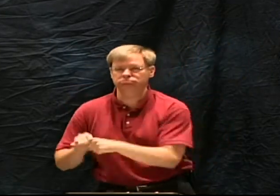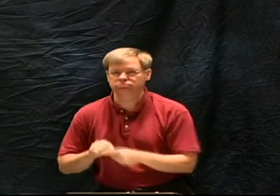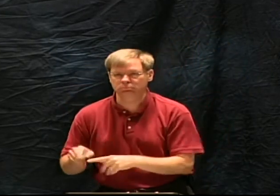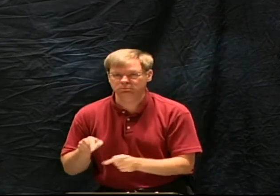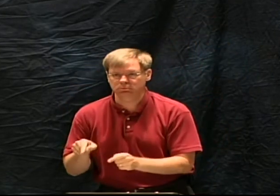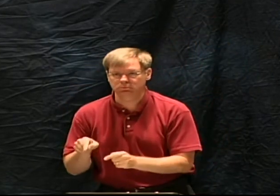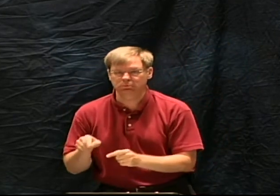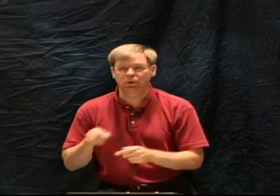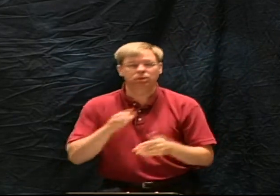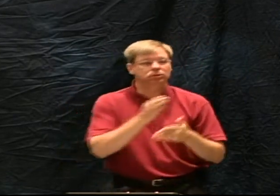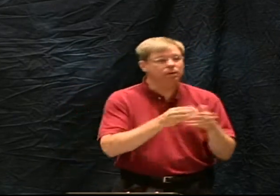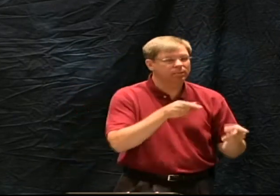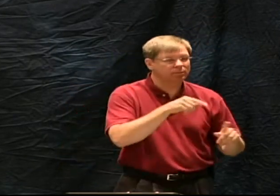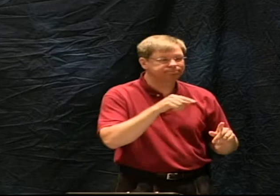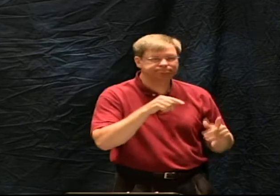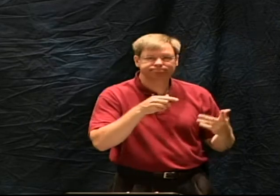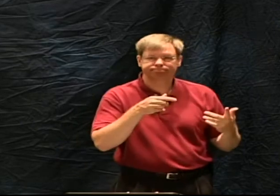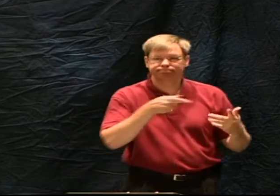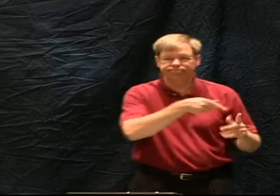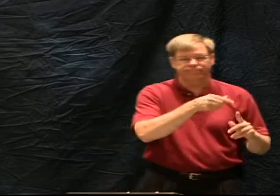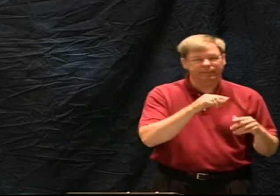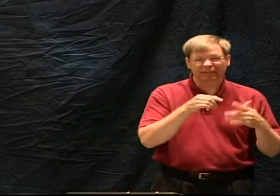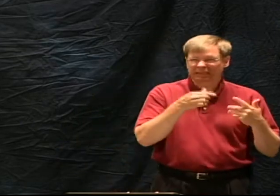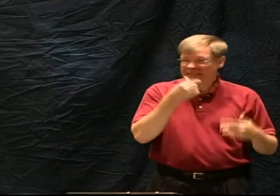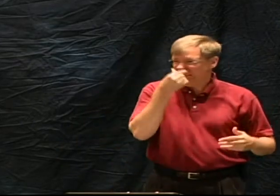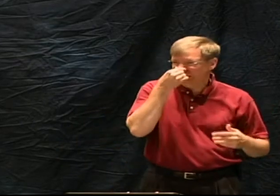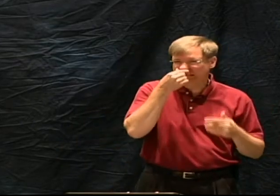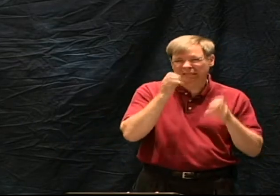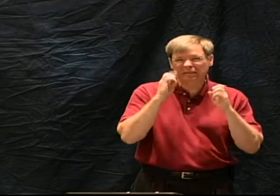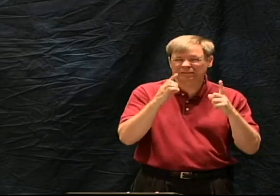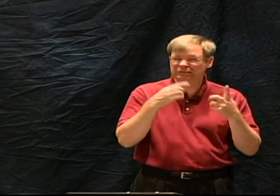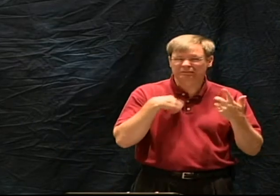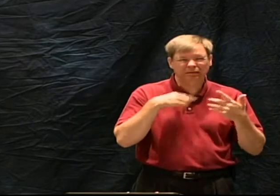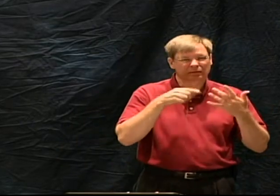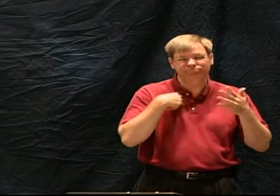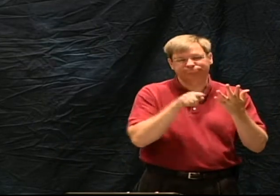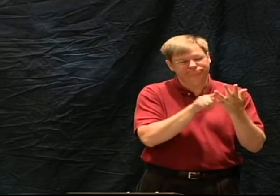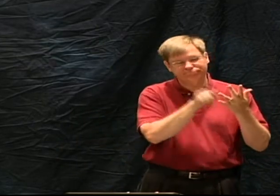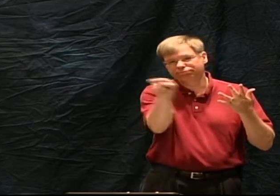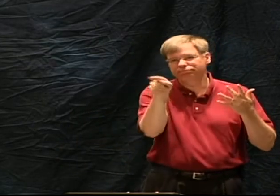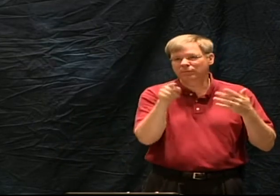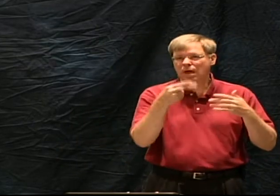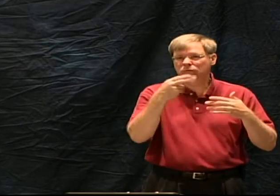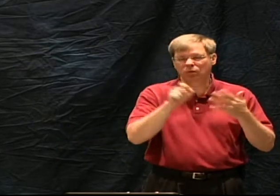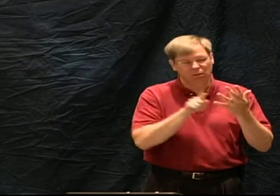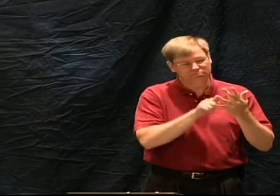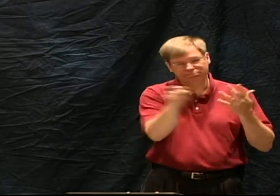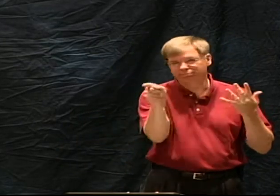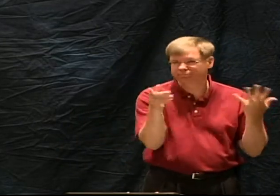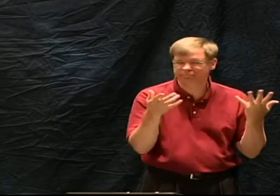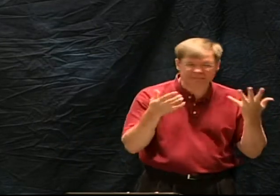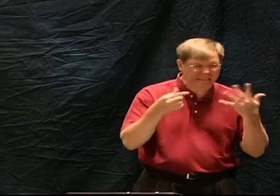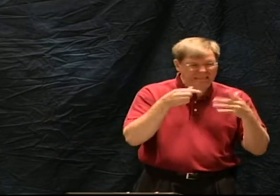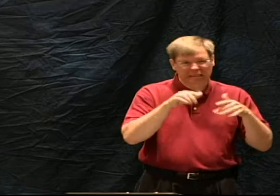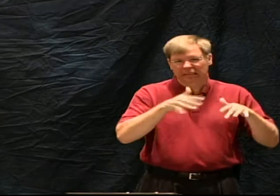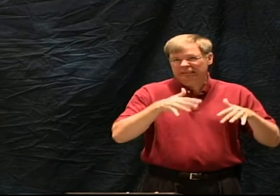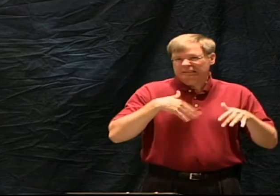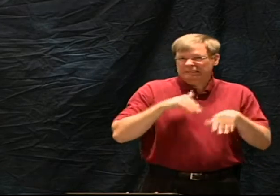And so those who had a higher education would have used more fancy language. And